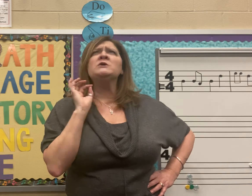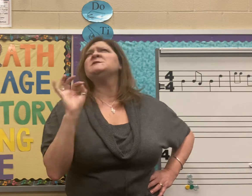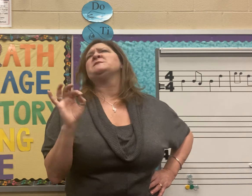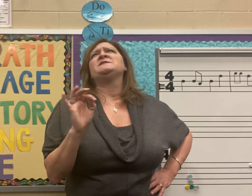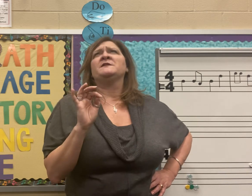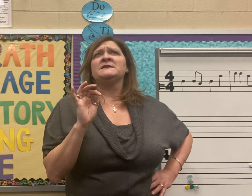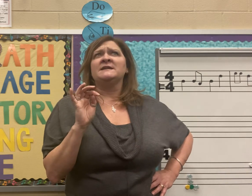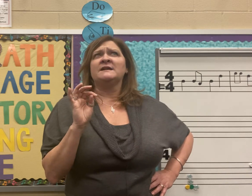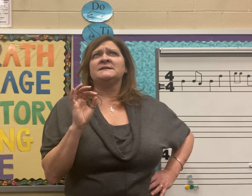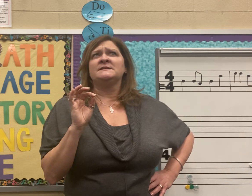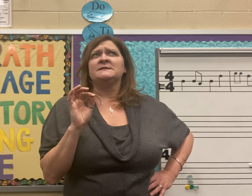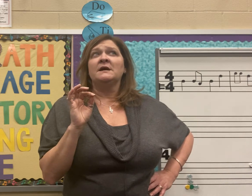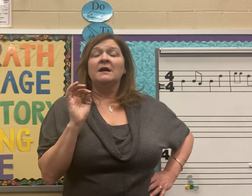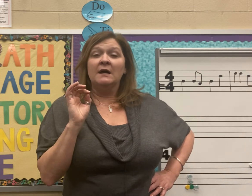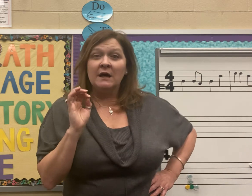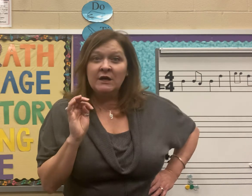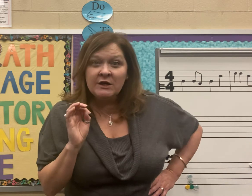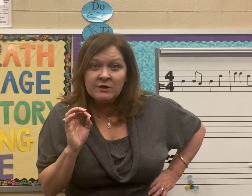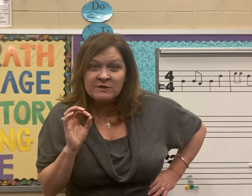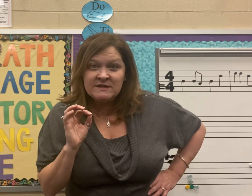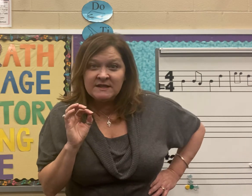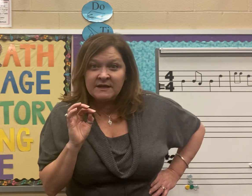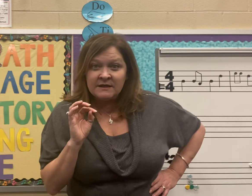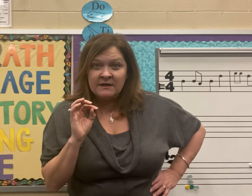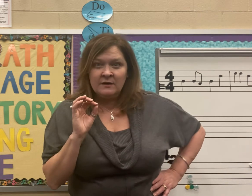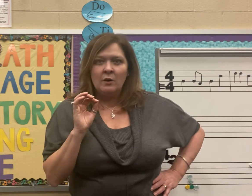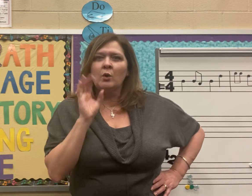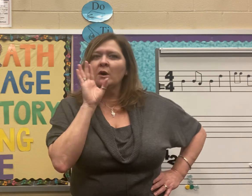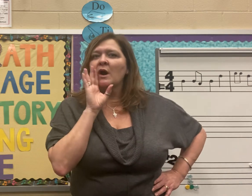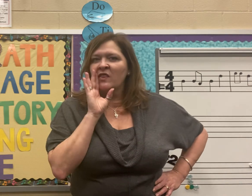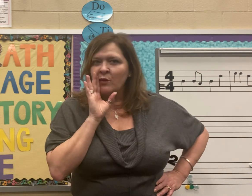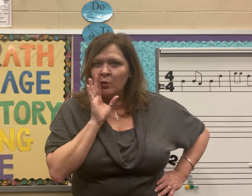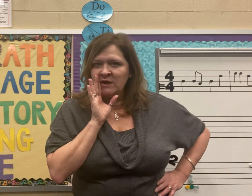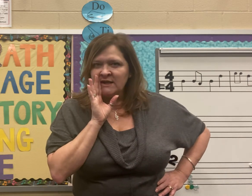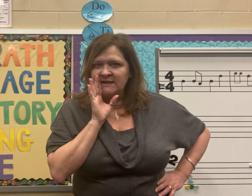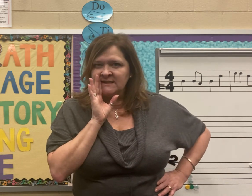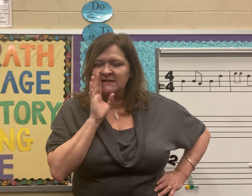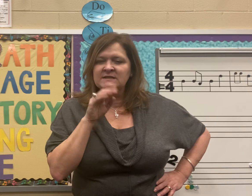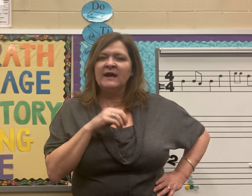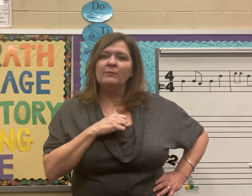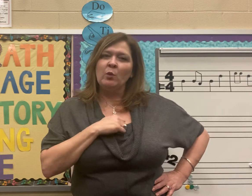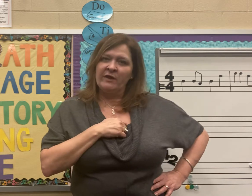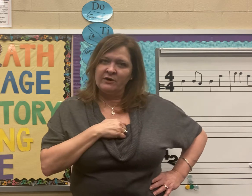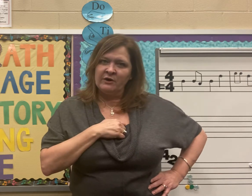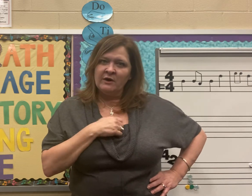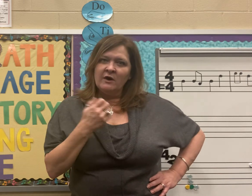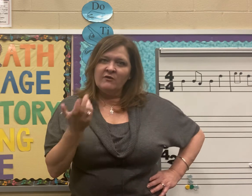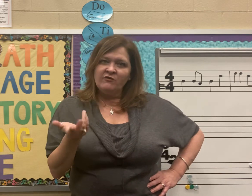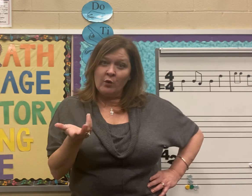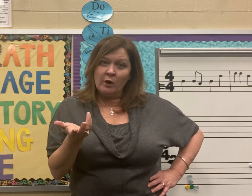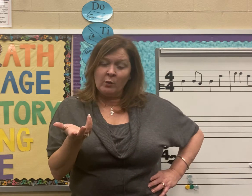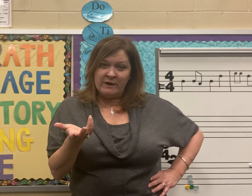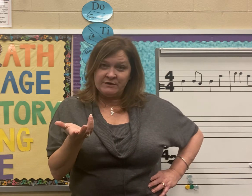specific than Texas, a Houston or the Woodlands type weather for winter.